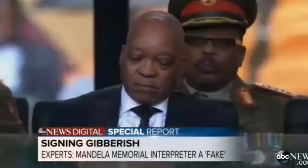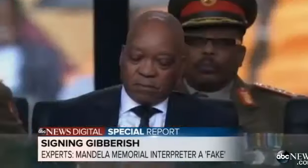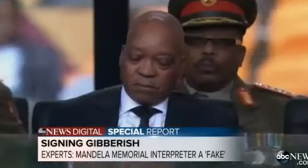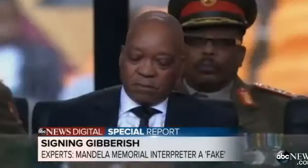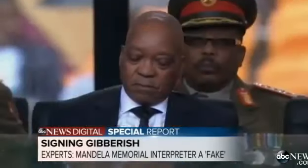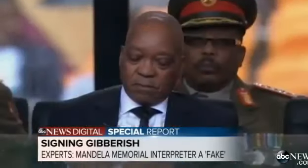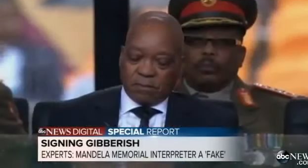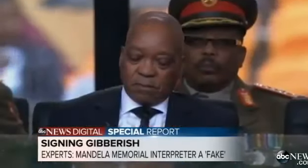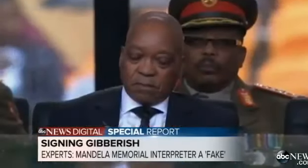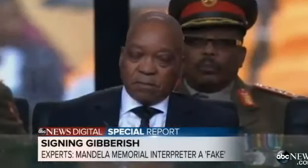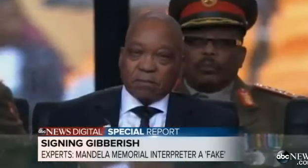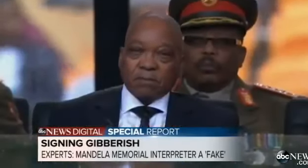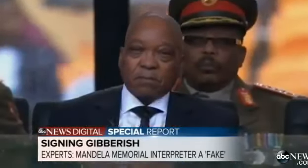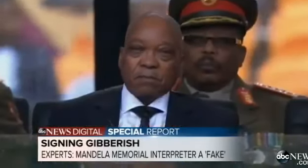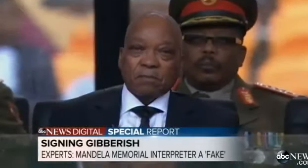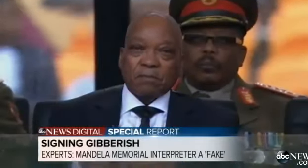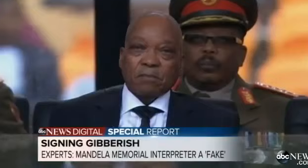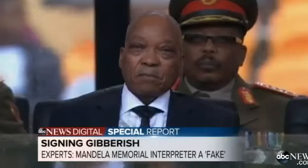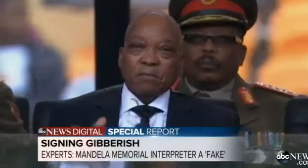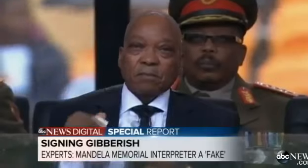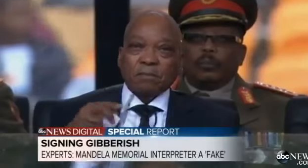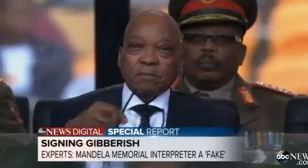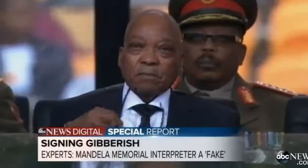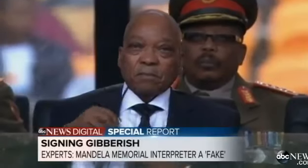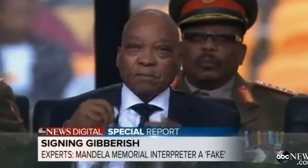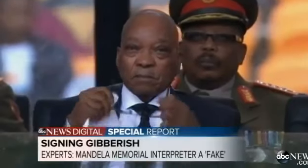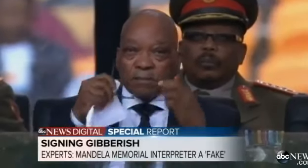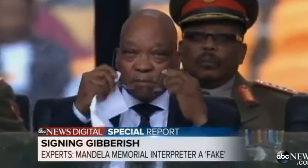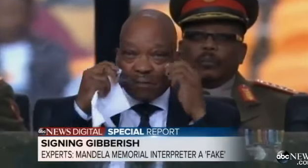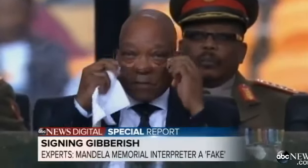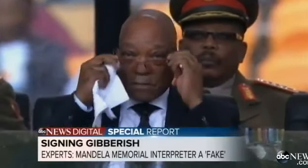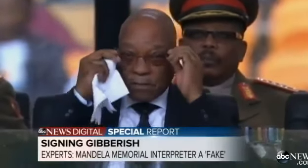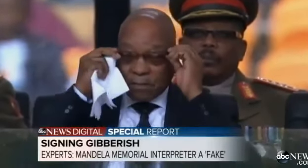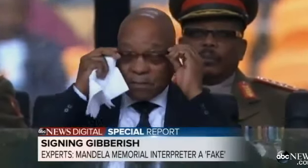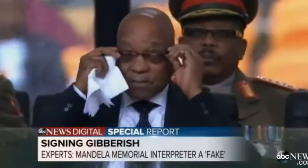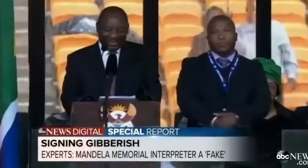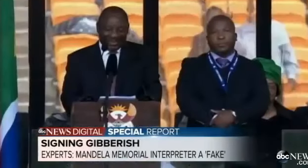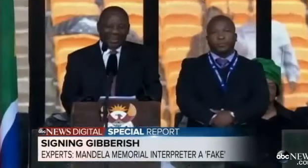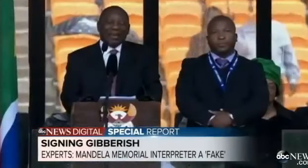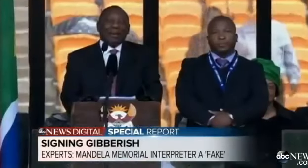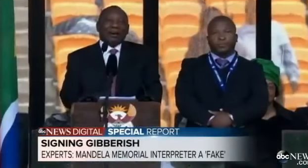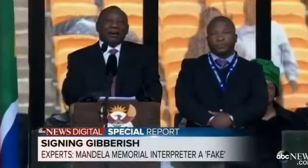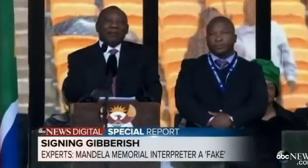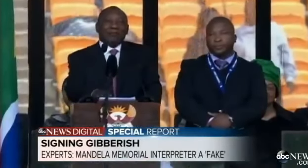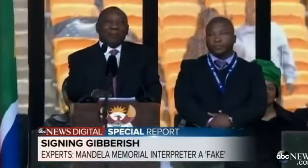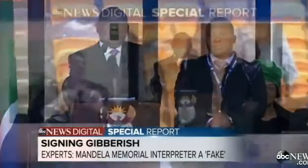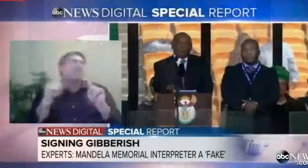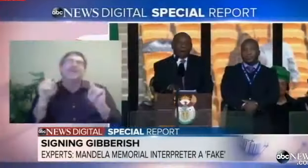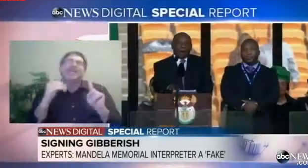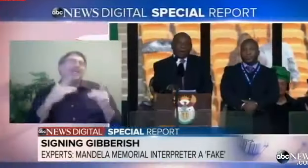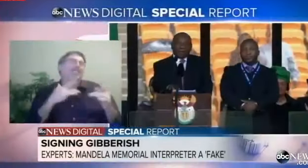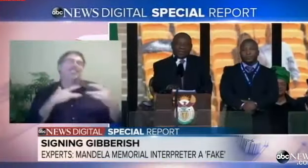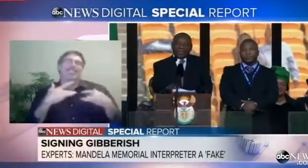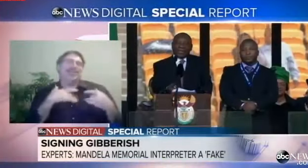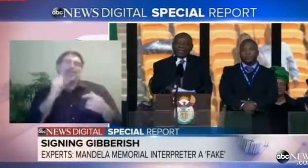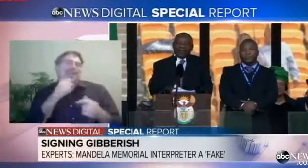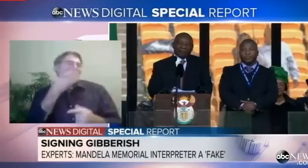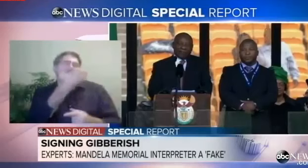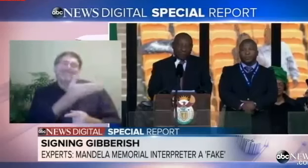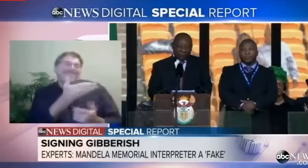fact that an interpreter was being provided as an event like this for Nelson Mandela at his memorial service. But